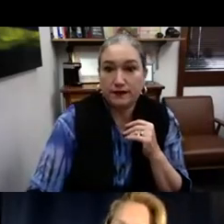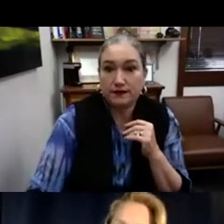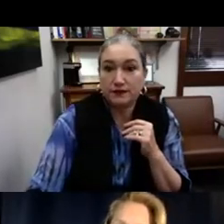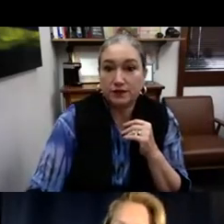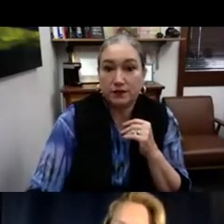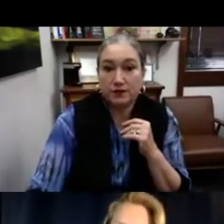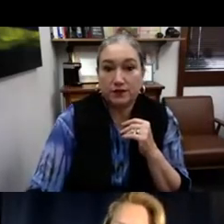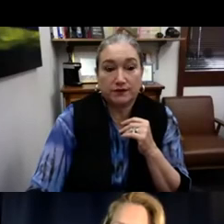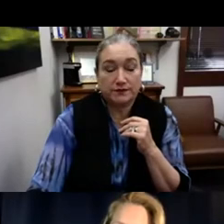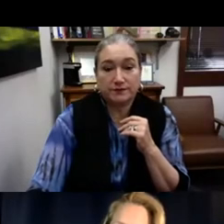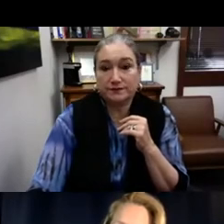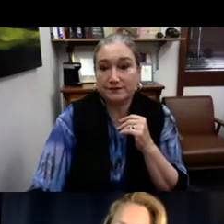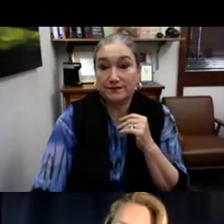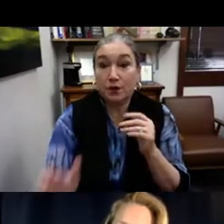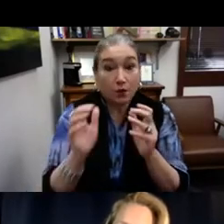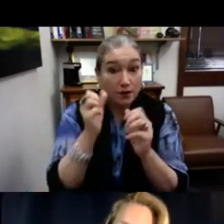auditory and vocal functioning.